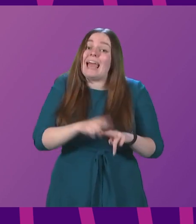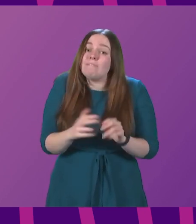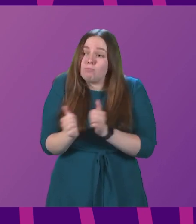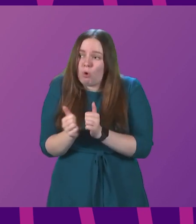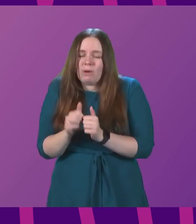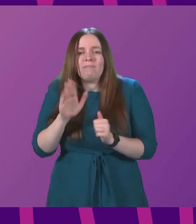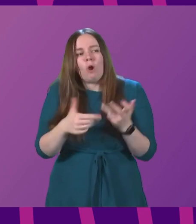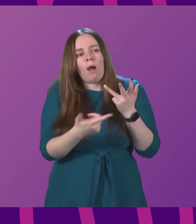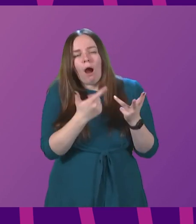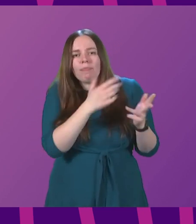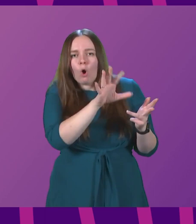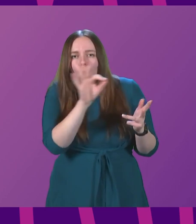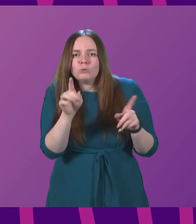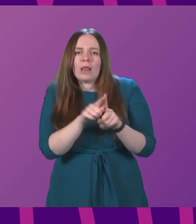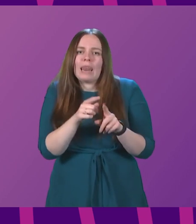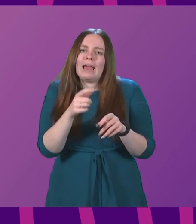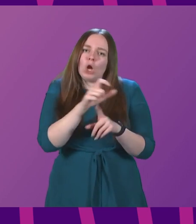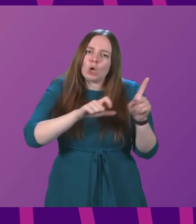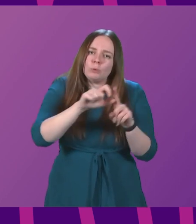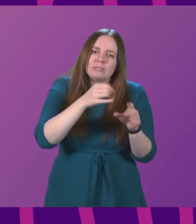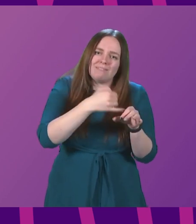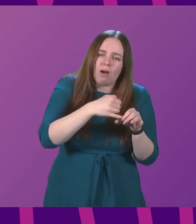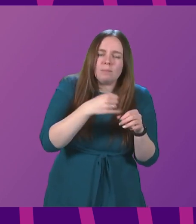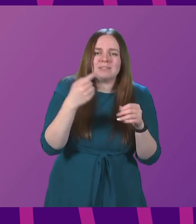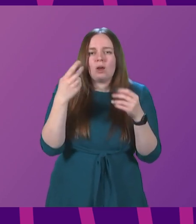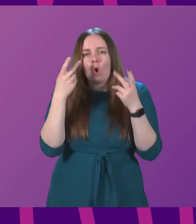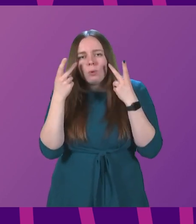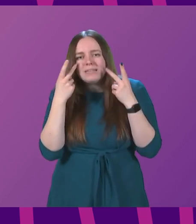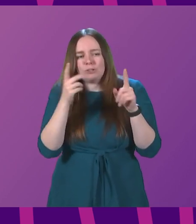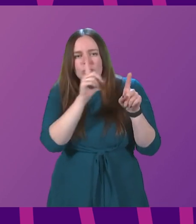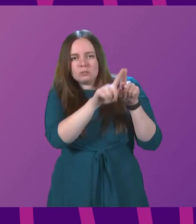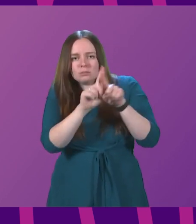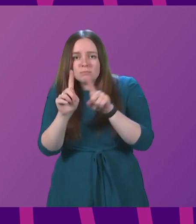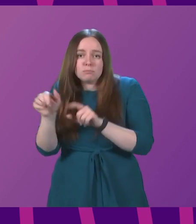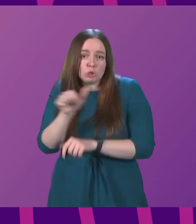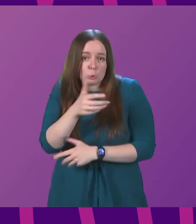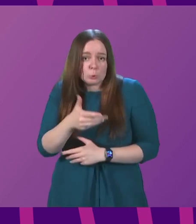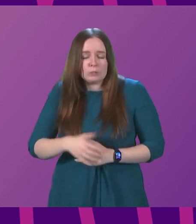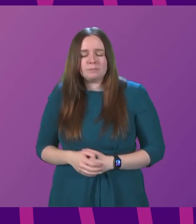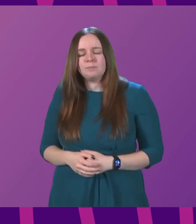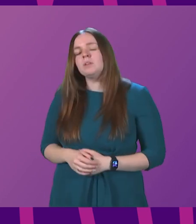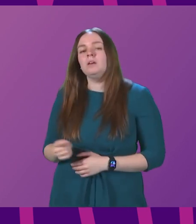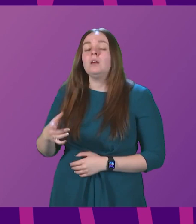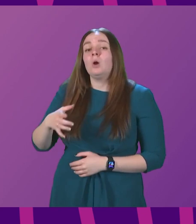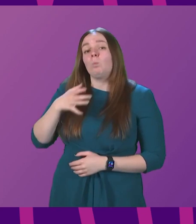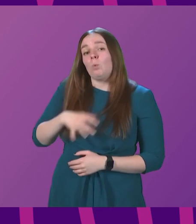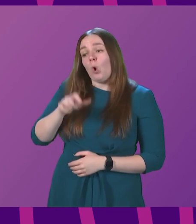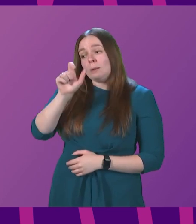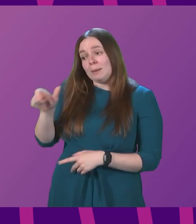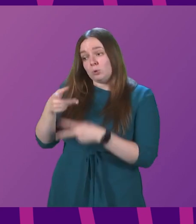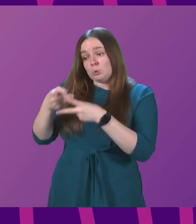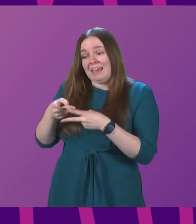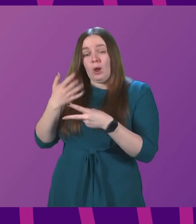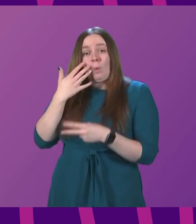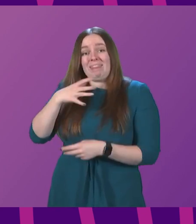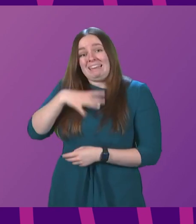from alternatives such as community pharmacies, opticians and so on? First Minister. We want people to get care when they